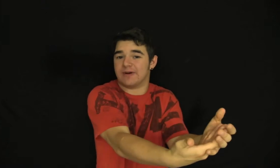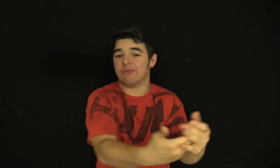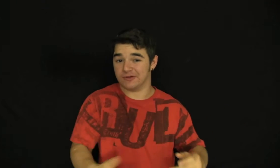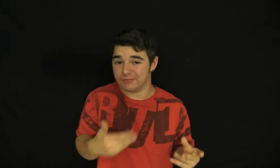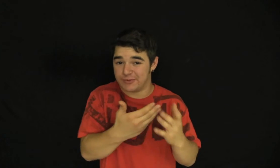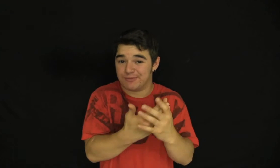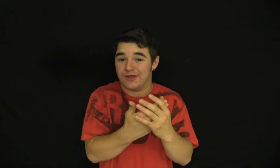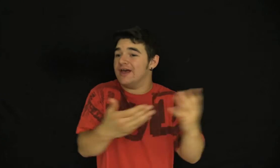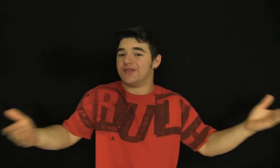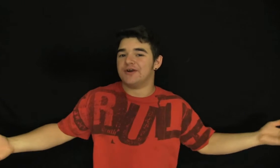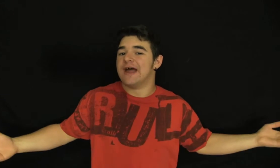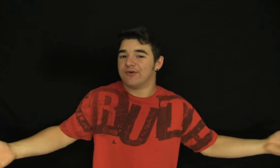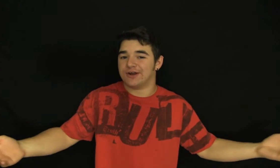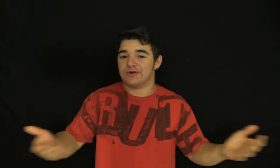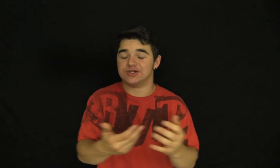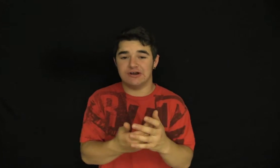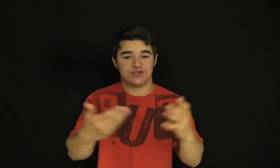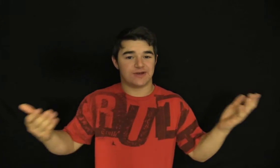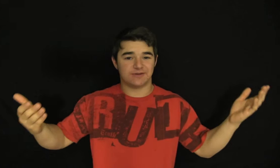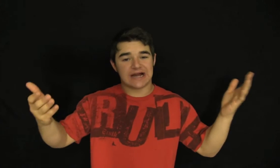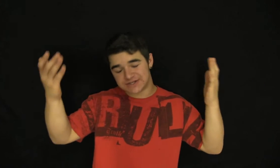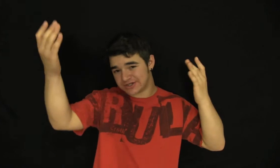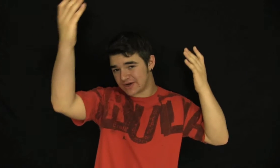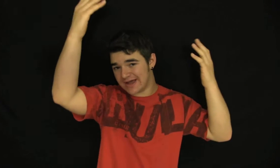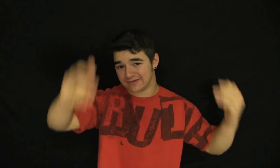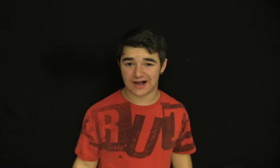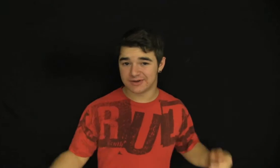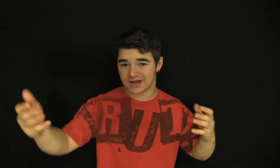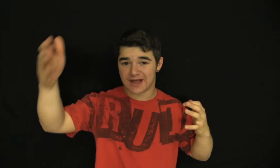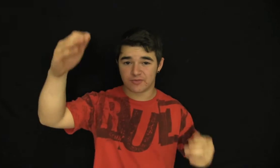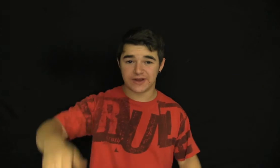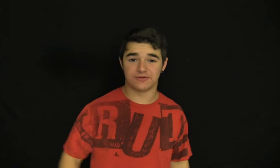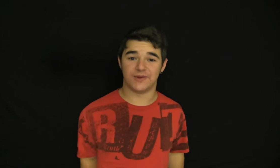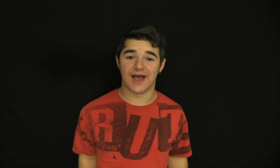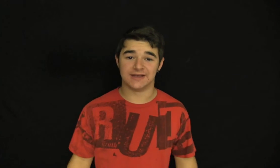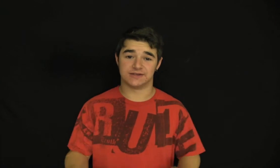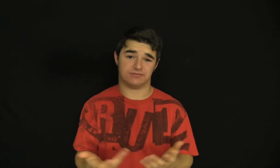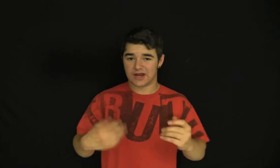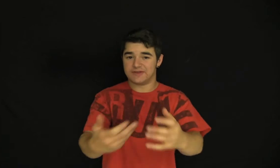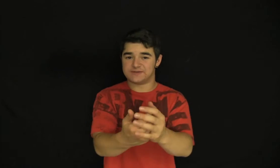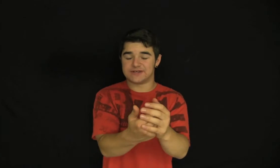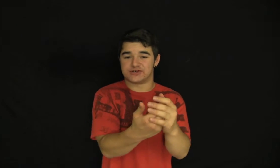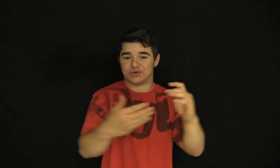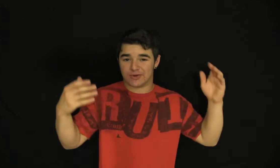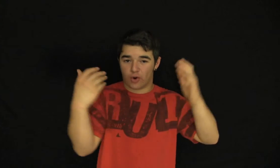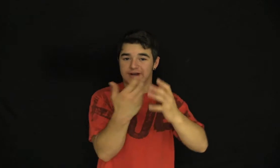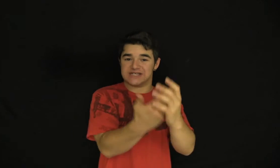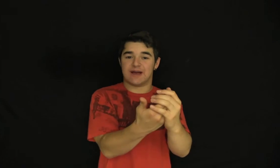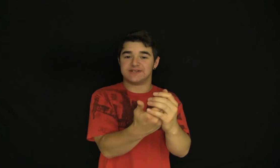Bible. And they're people that are never going to go to a church. So why doesn't the pastor just go, hey, I'm going to come have a beer with you guys. And I mean, these pastors aren't doing organized Bible